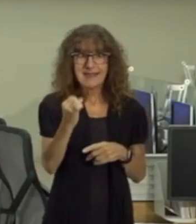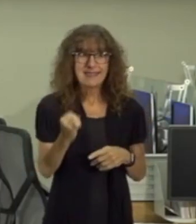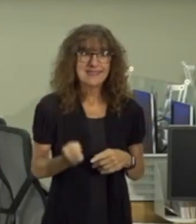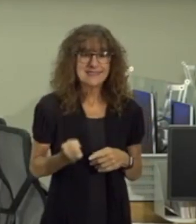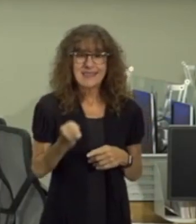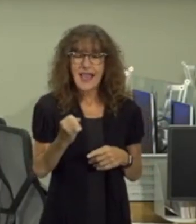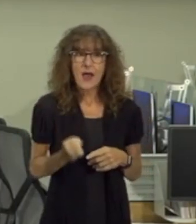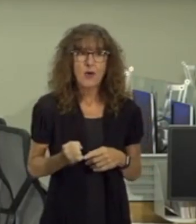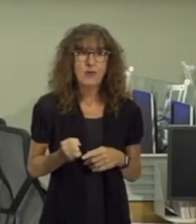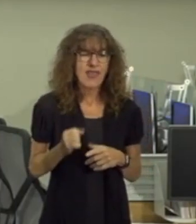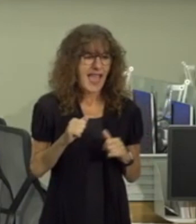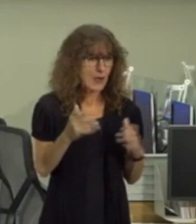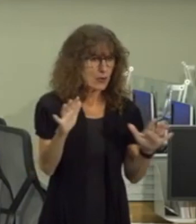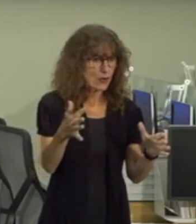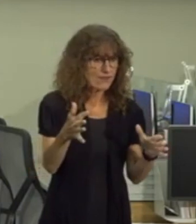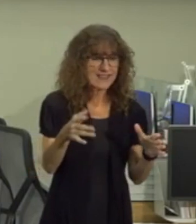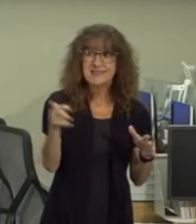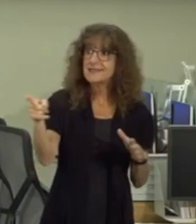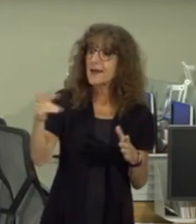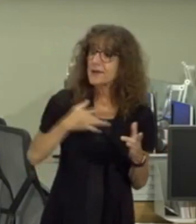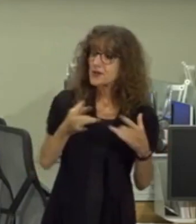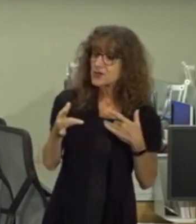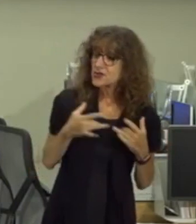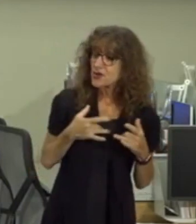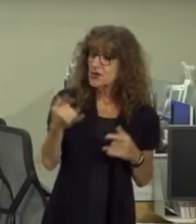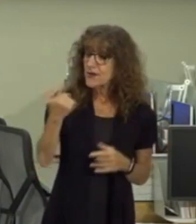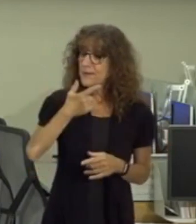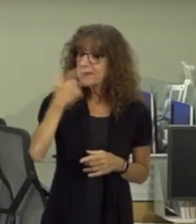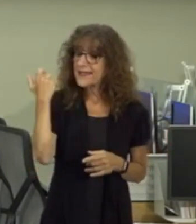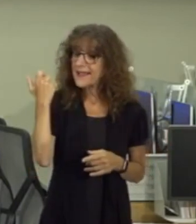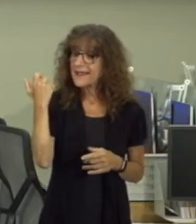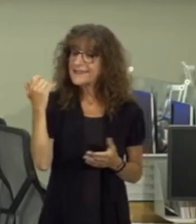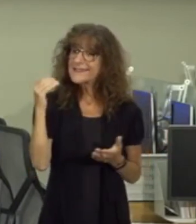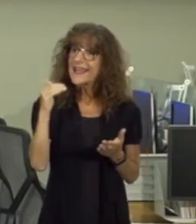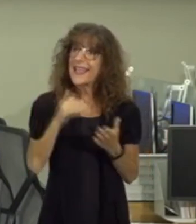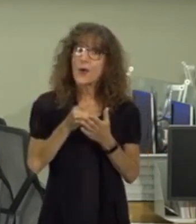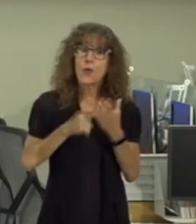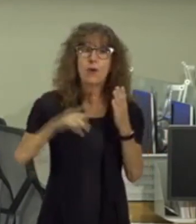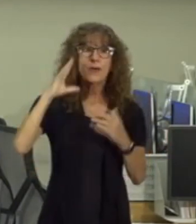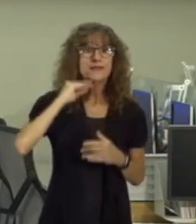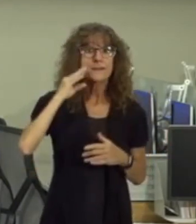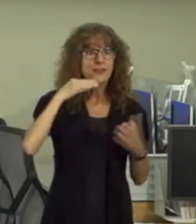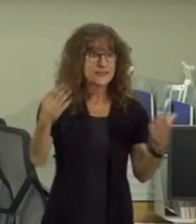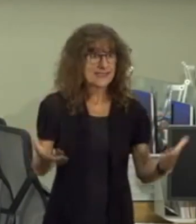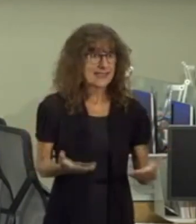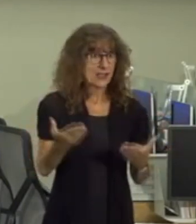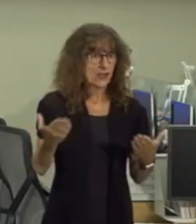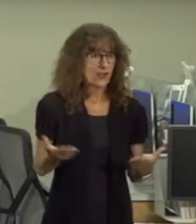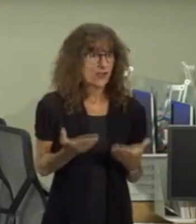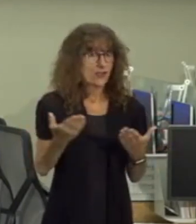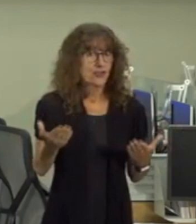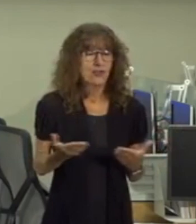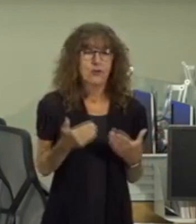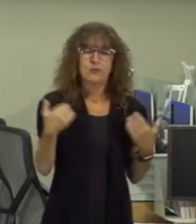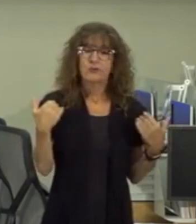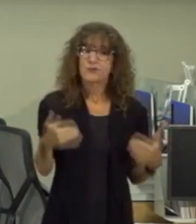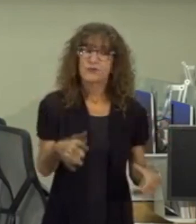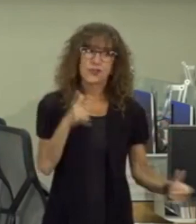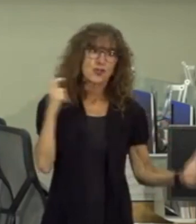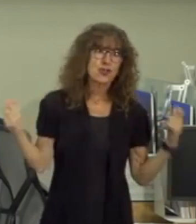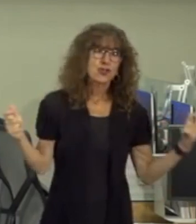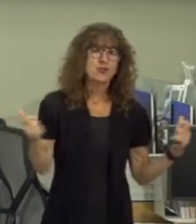well you know what i'm concerned because again what we experienced here was was significant